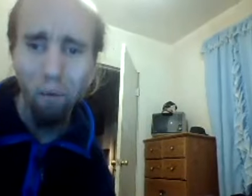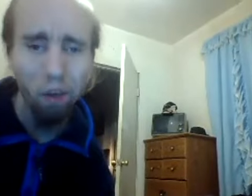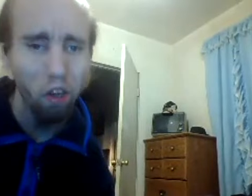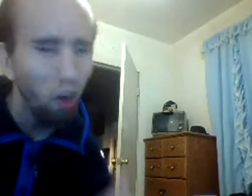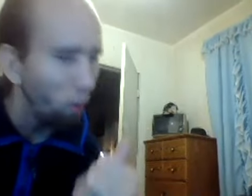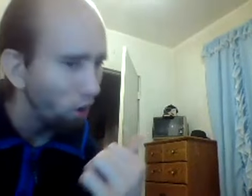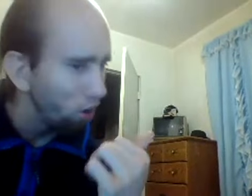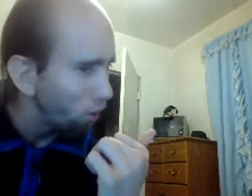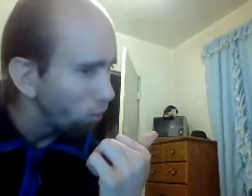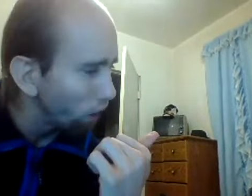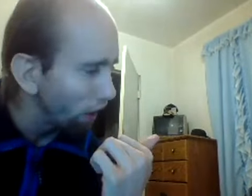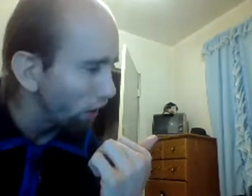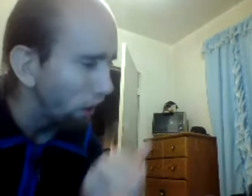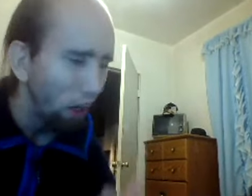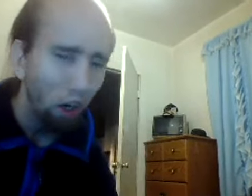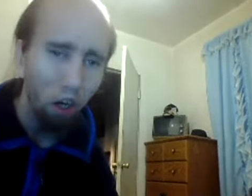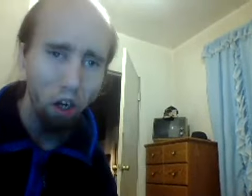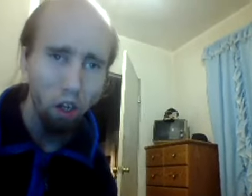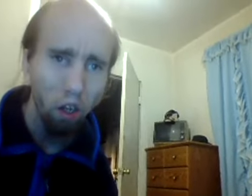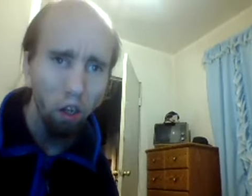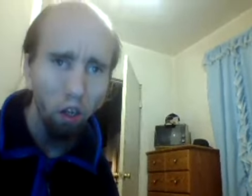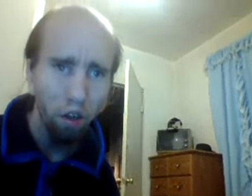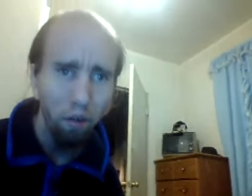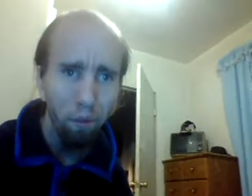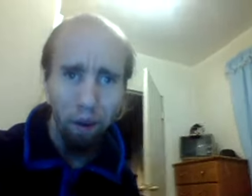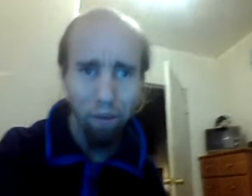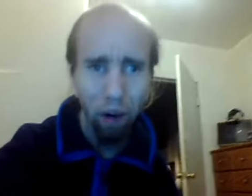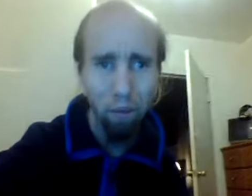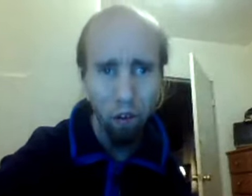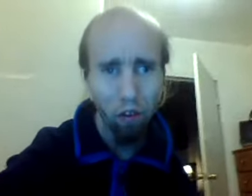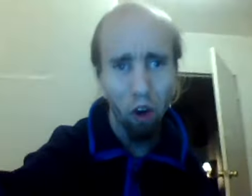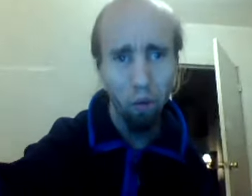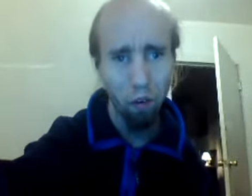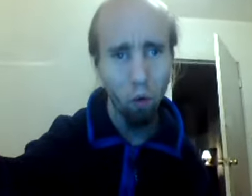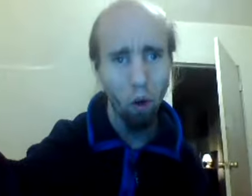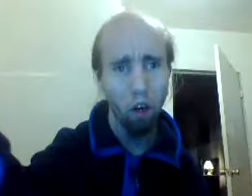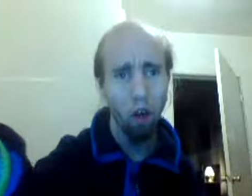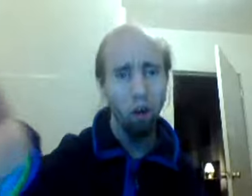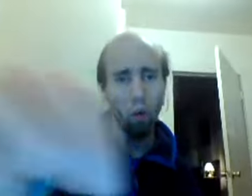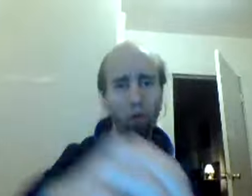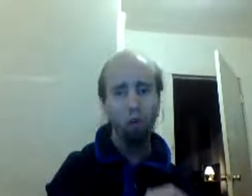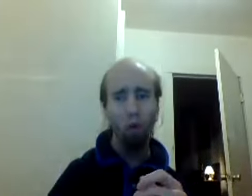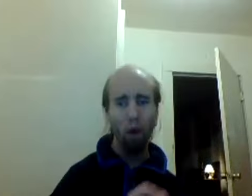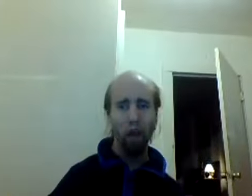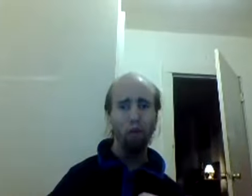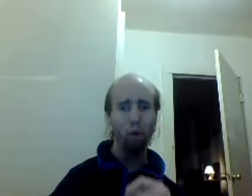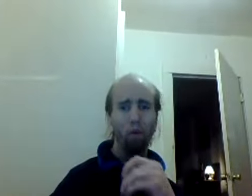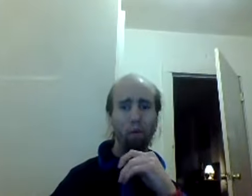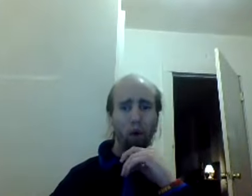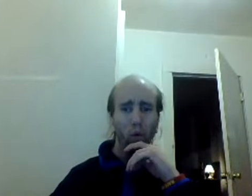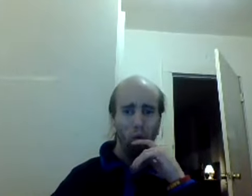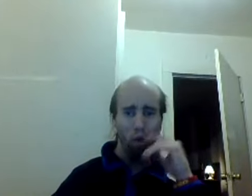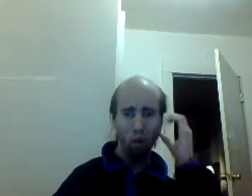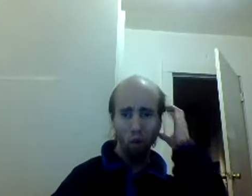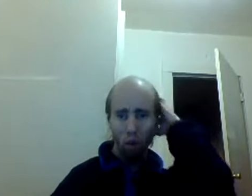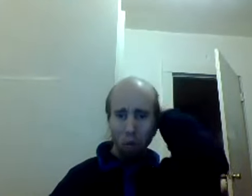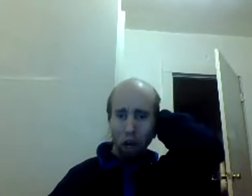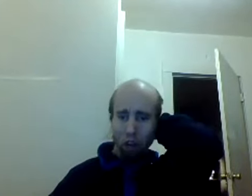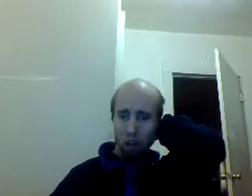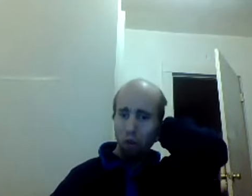that window right there my very first song was recorded on an old school android phone back